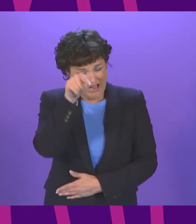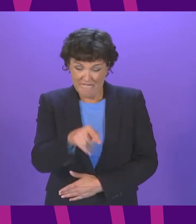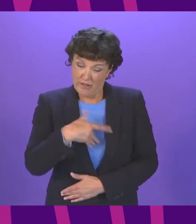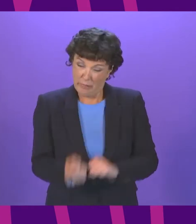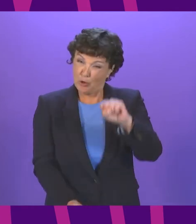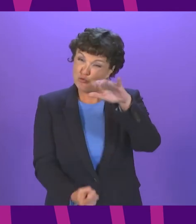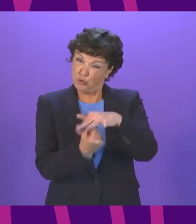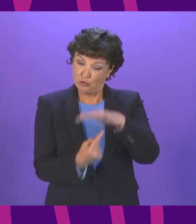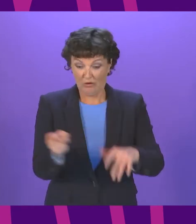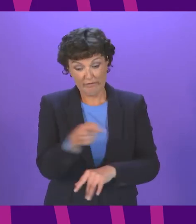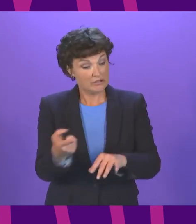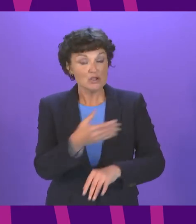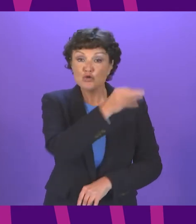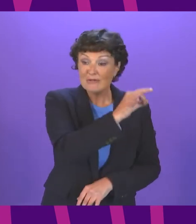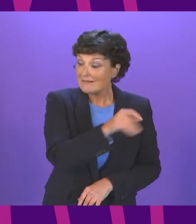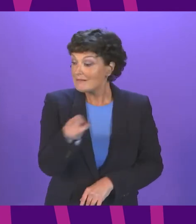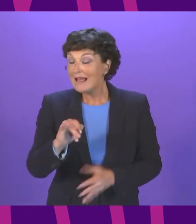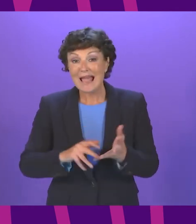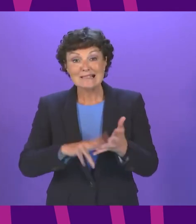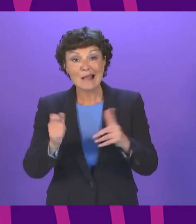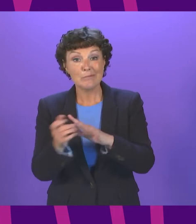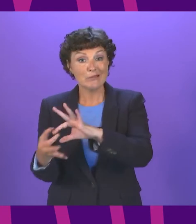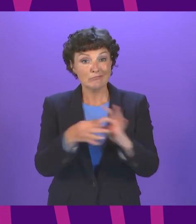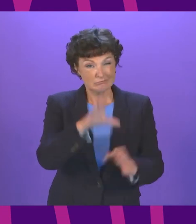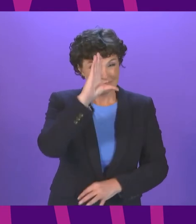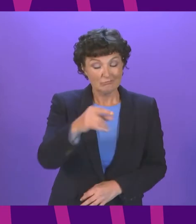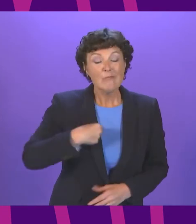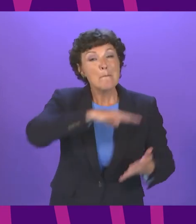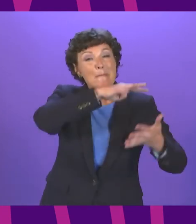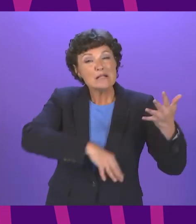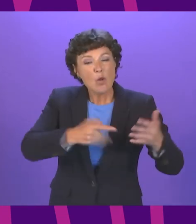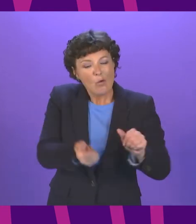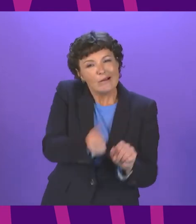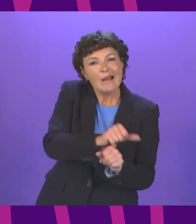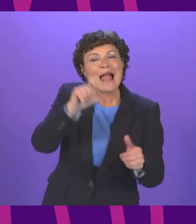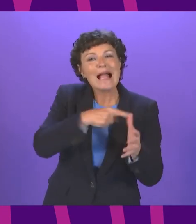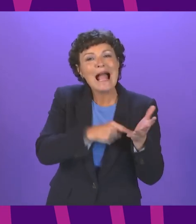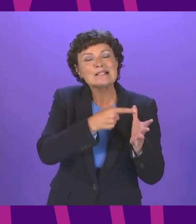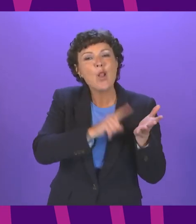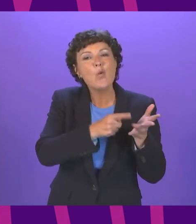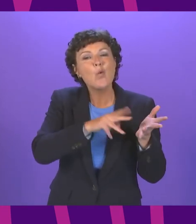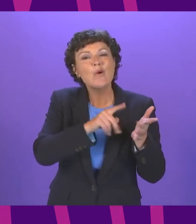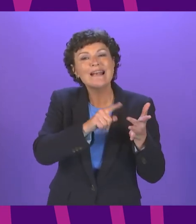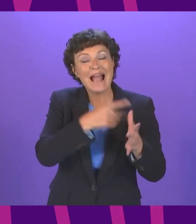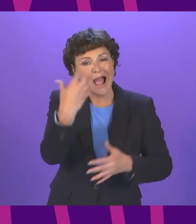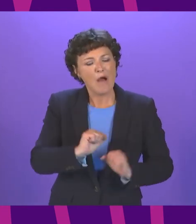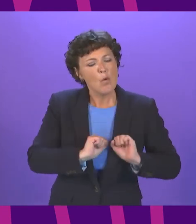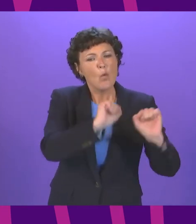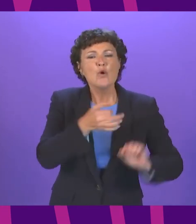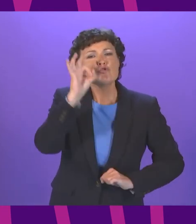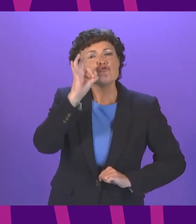start with a reflection on their new partners only in Catalonia presiding officer will you find another green party that seeks to blend